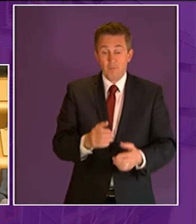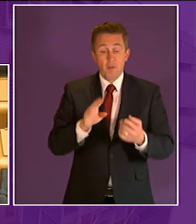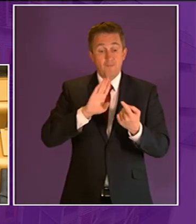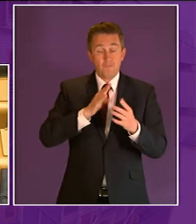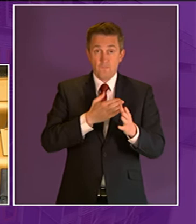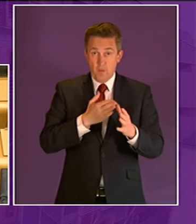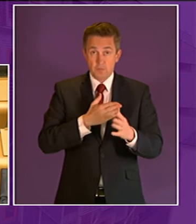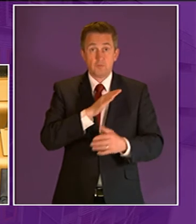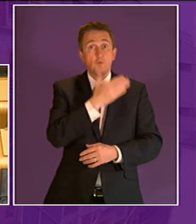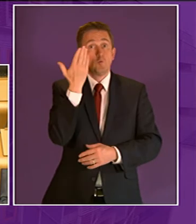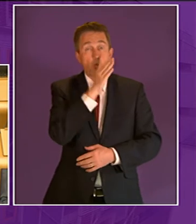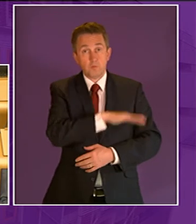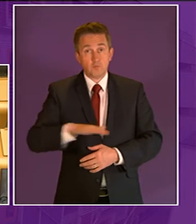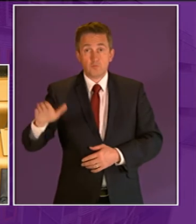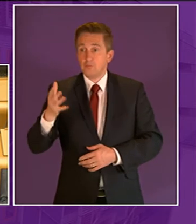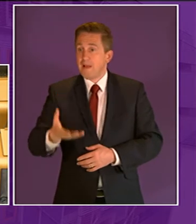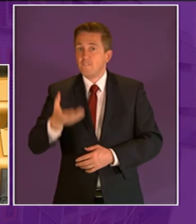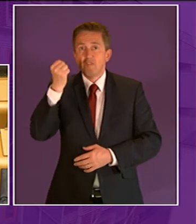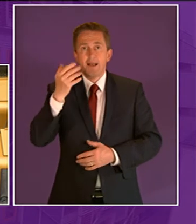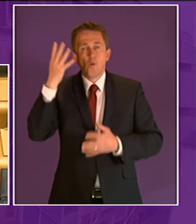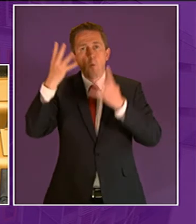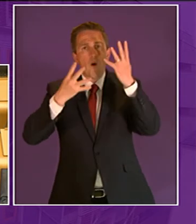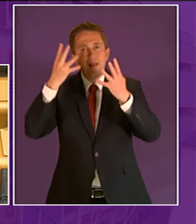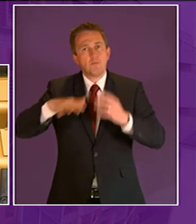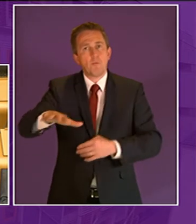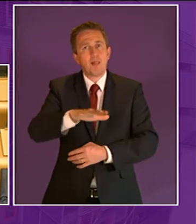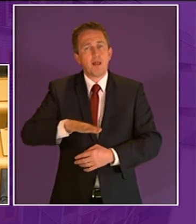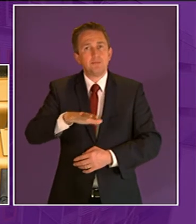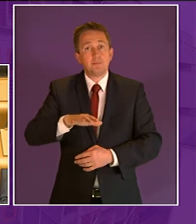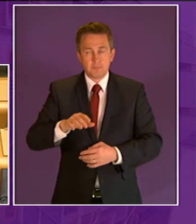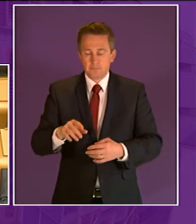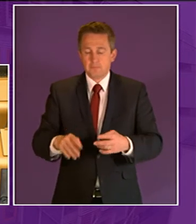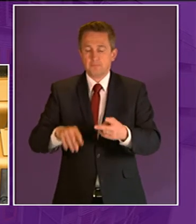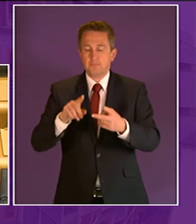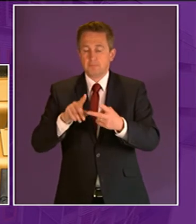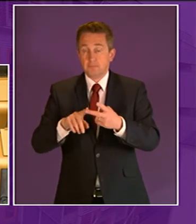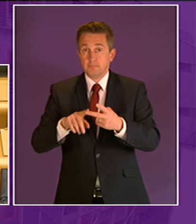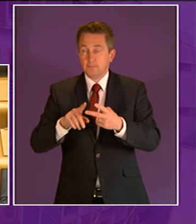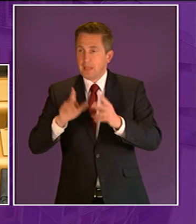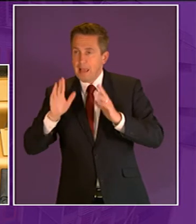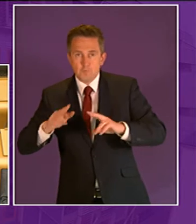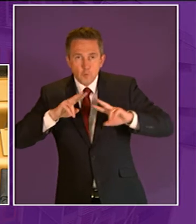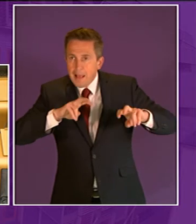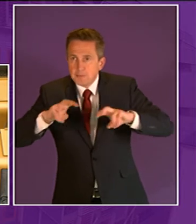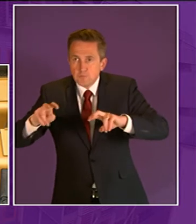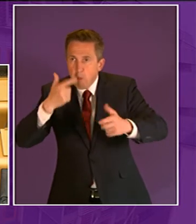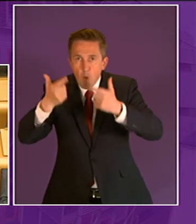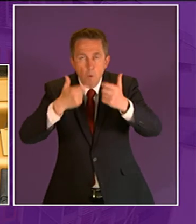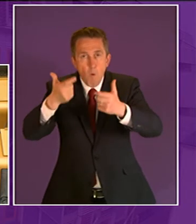encouraged to discover a wild place they then explore this wild place then they take actions